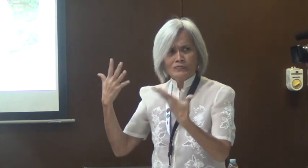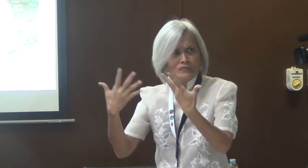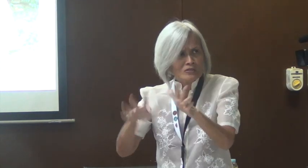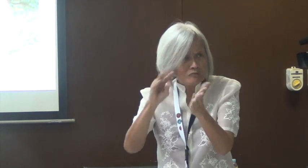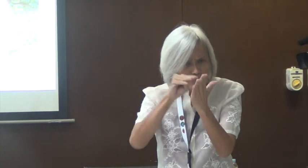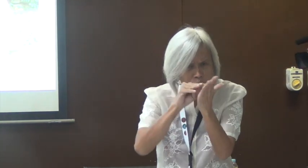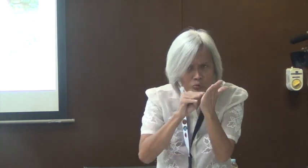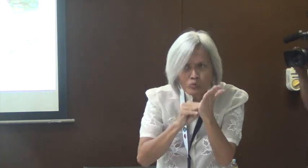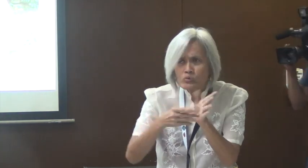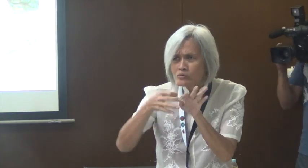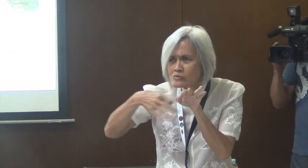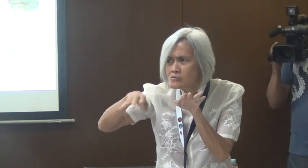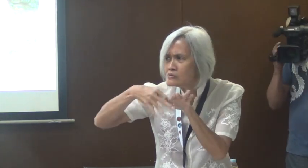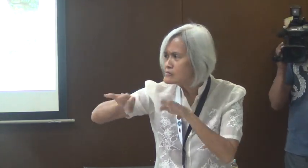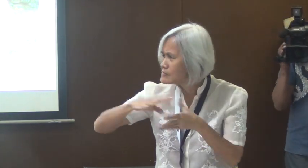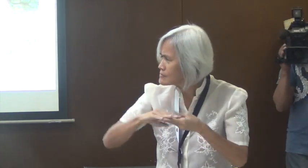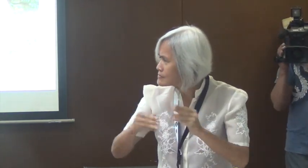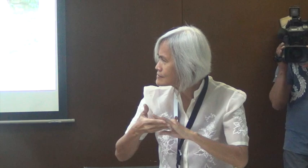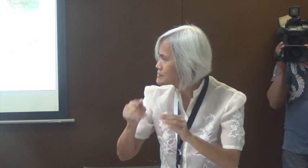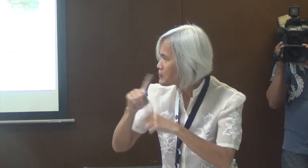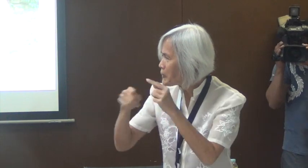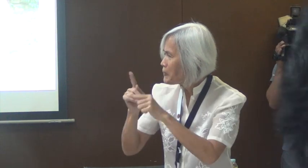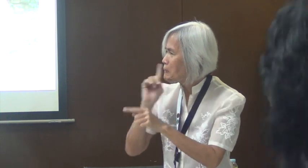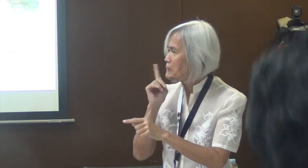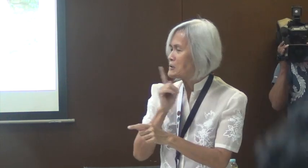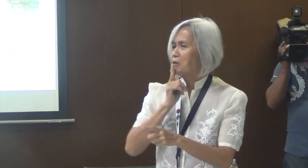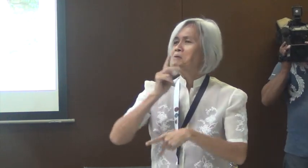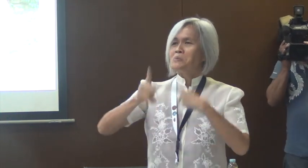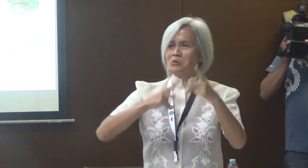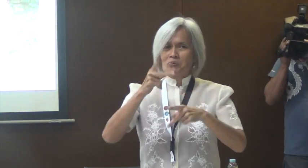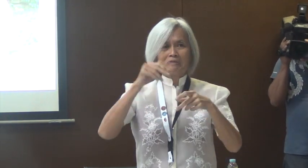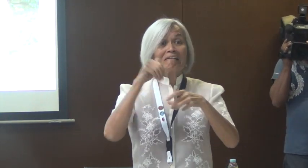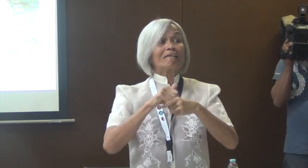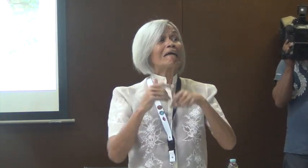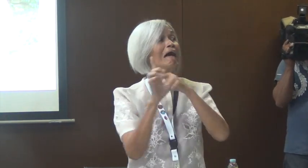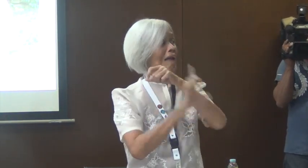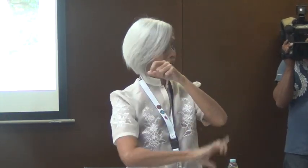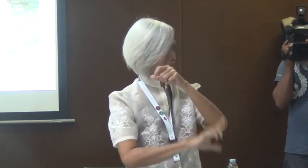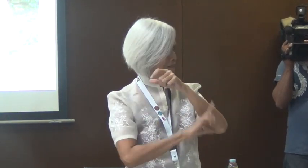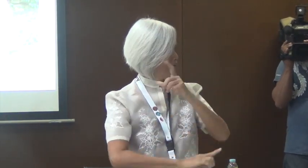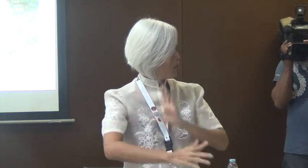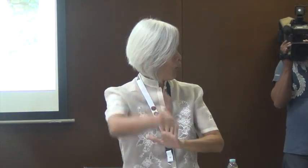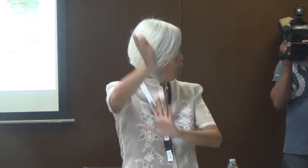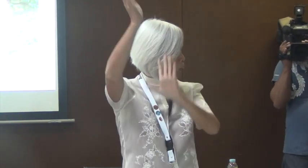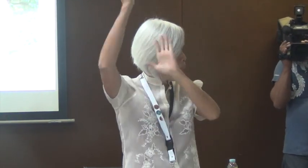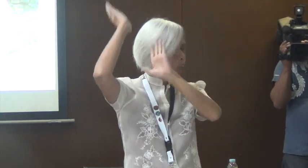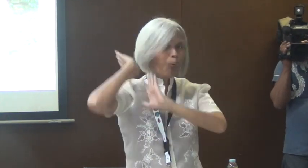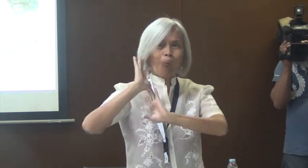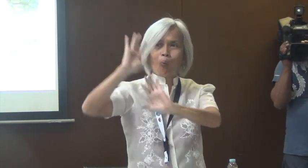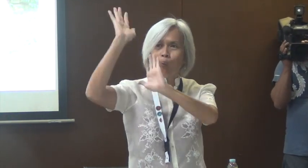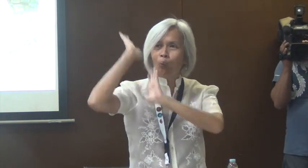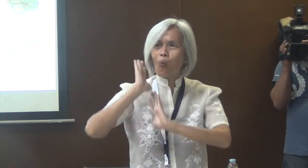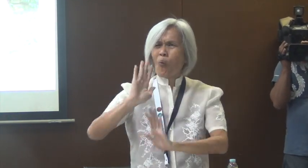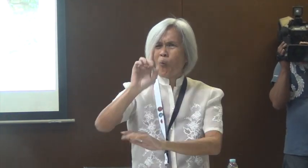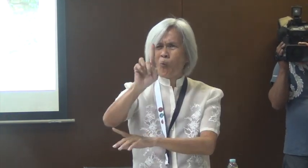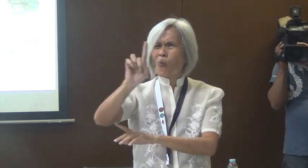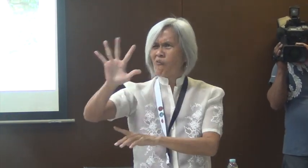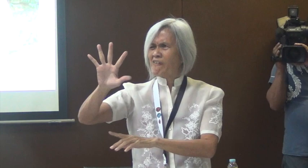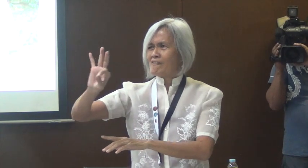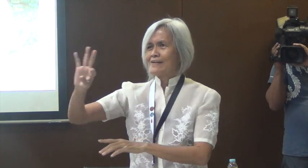Athenian Jesuits, no? And we've seen in their archives that there are records of deaf people way,